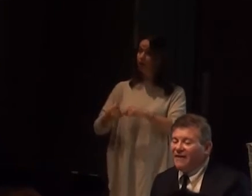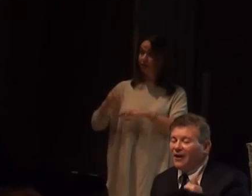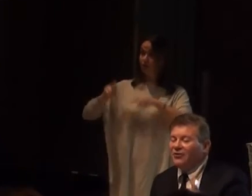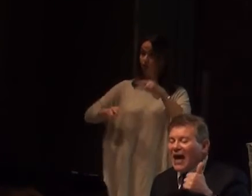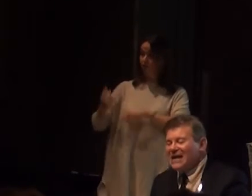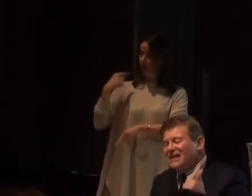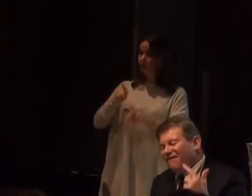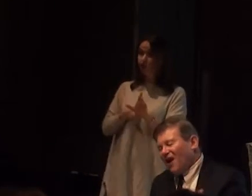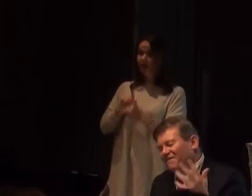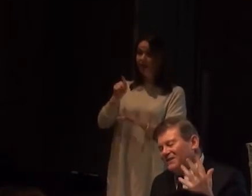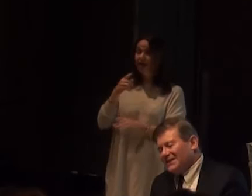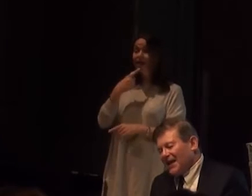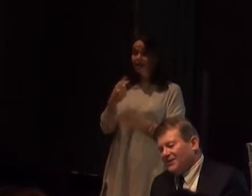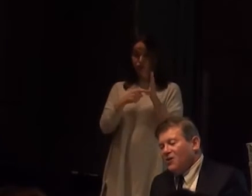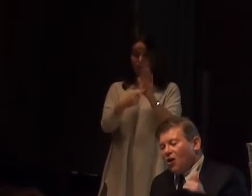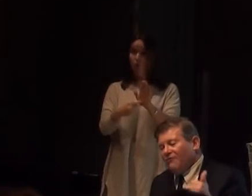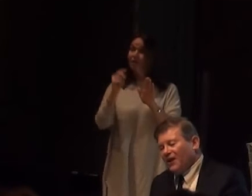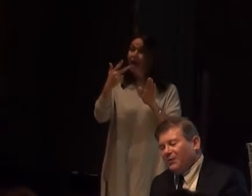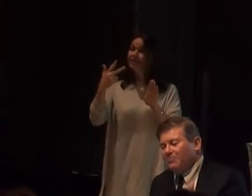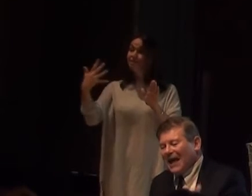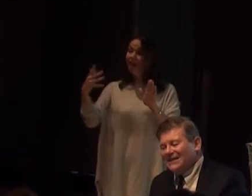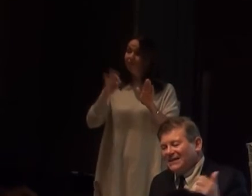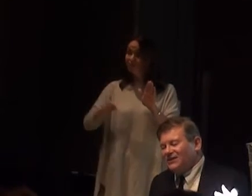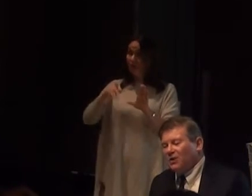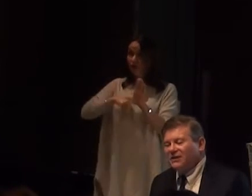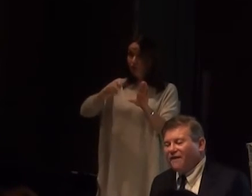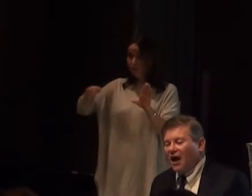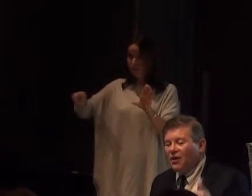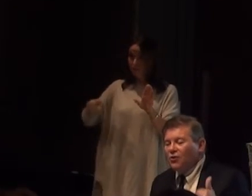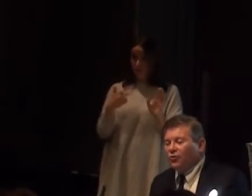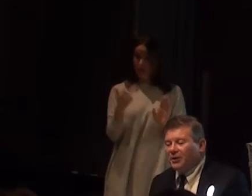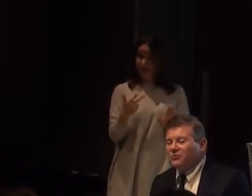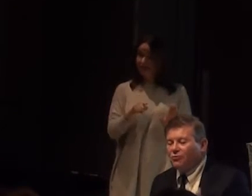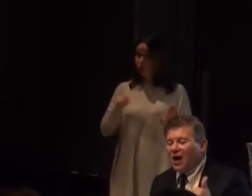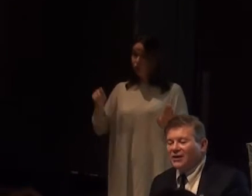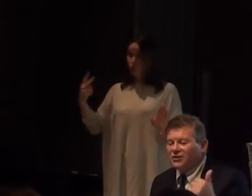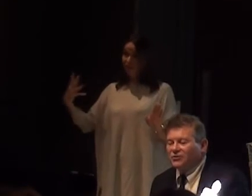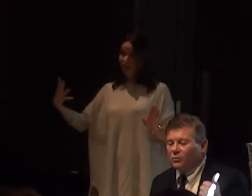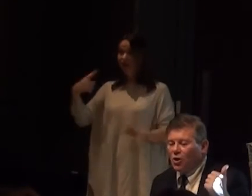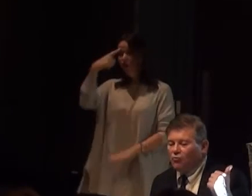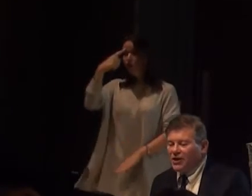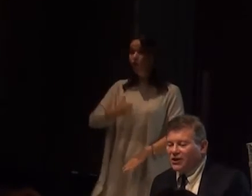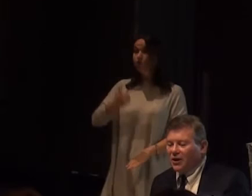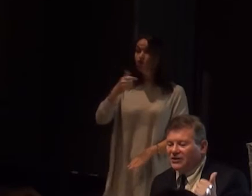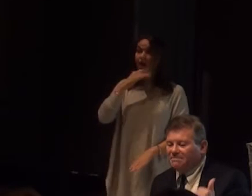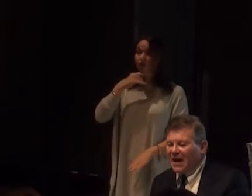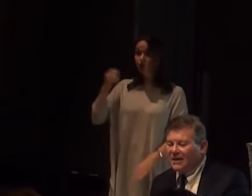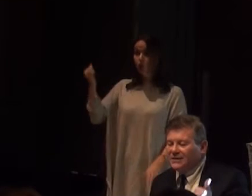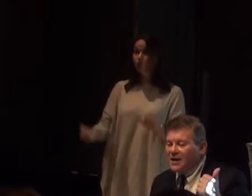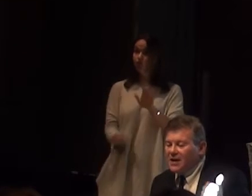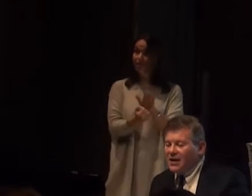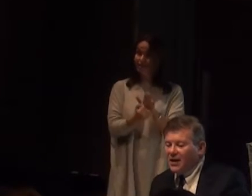last. They found that 85% of young people, 18 to 25, thought it was alright to use the word retard,